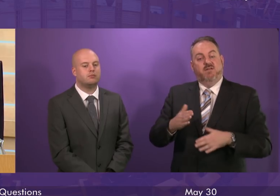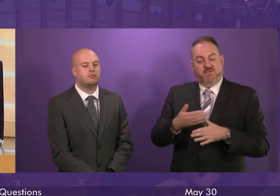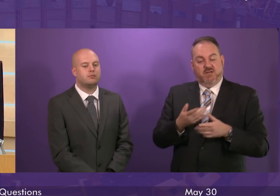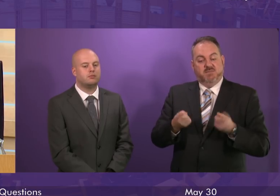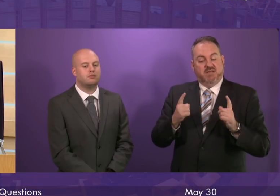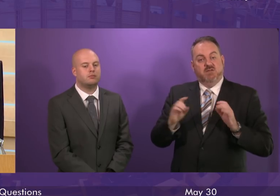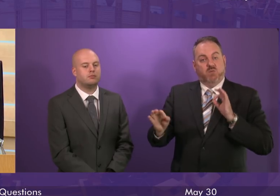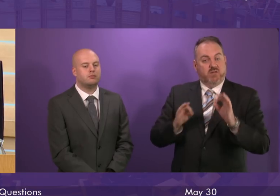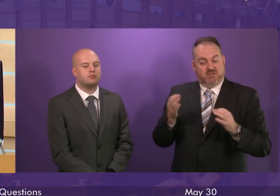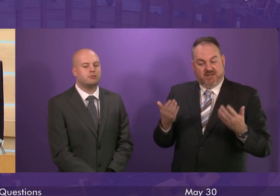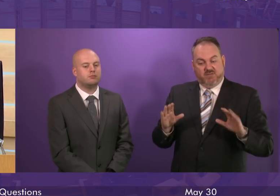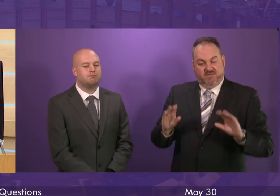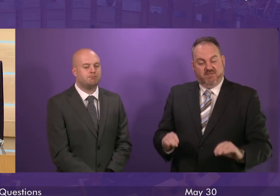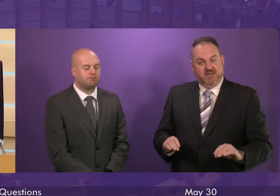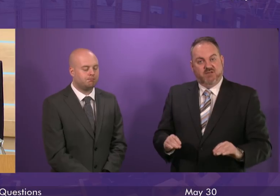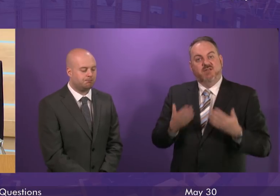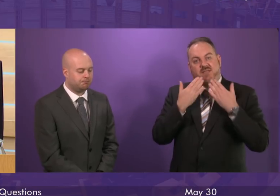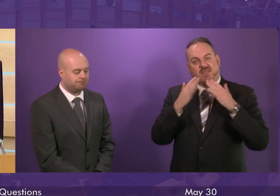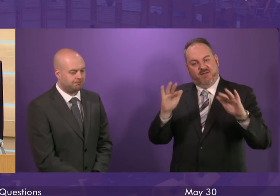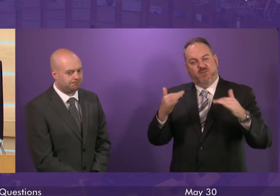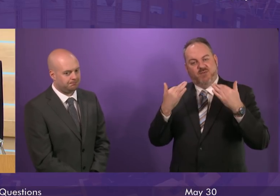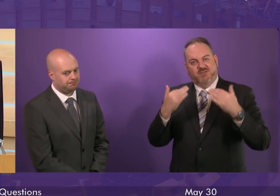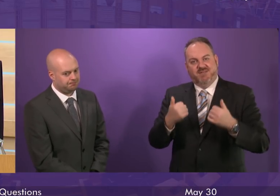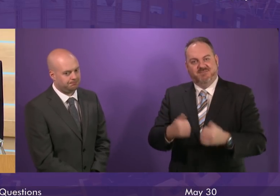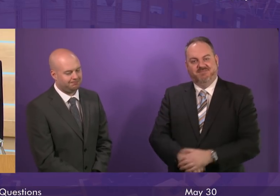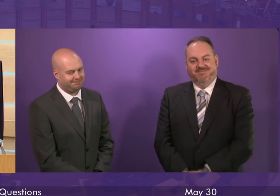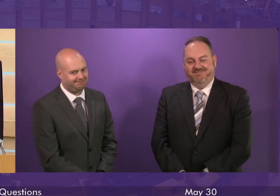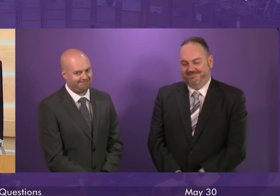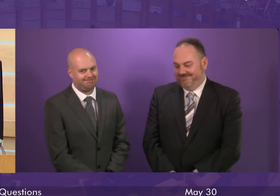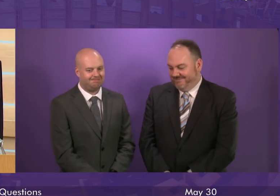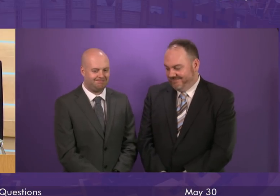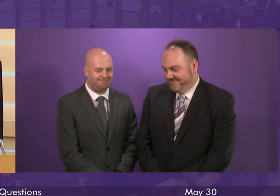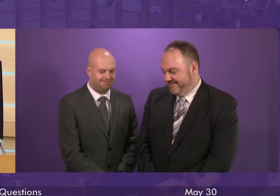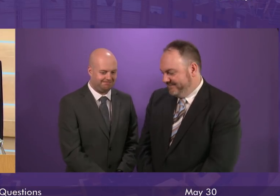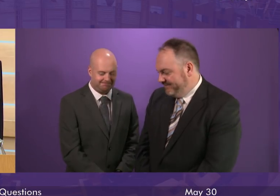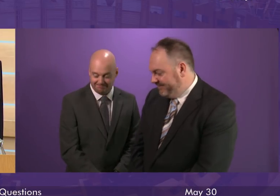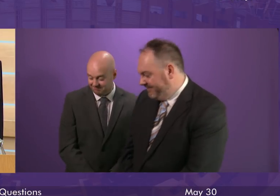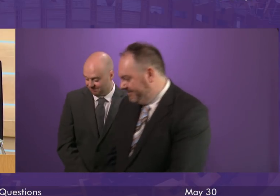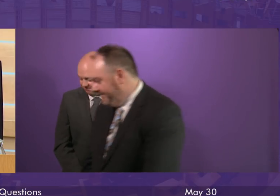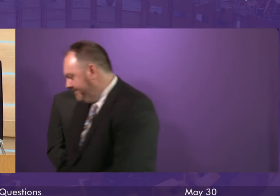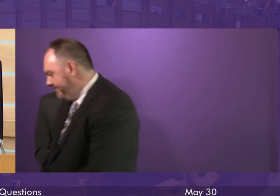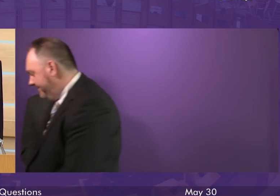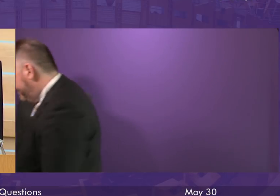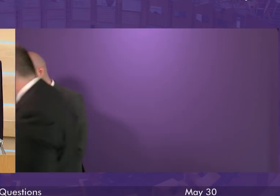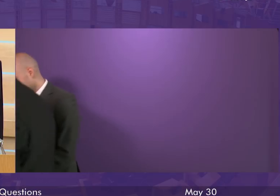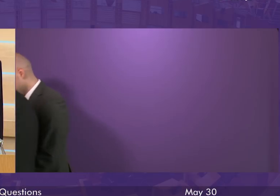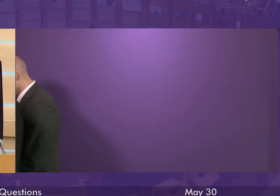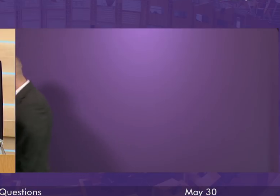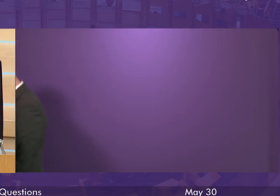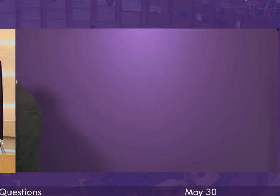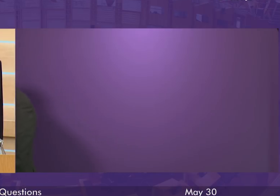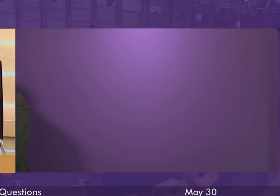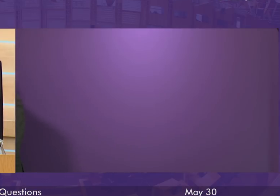move to members' business in a moment in the name of Gordon MacDonald. But before we do, we'll have a short suspension to allow